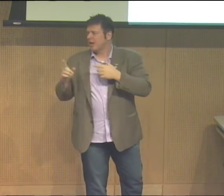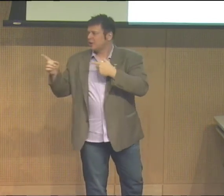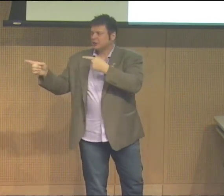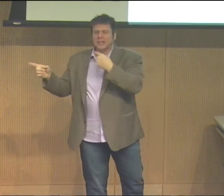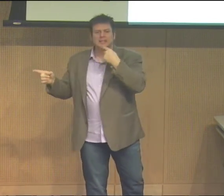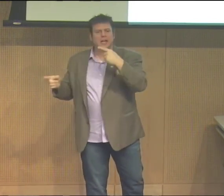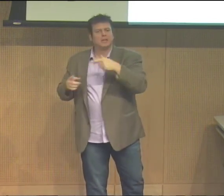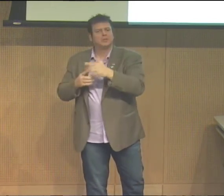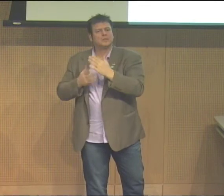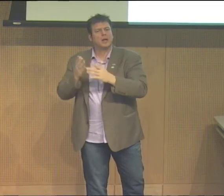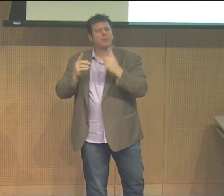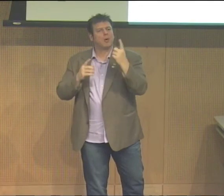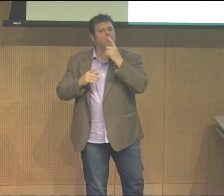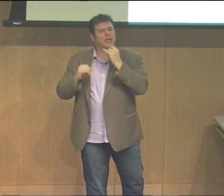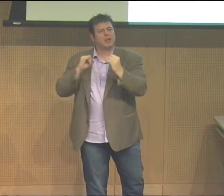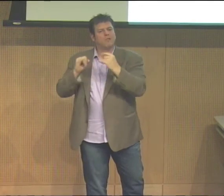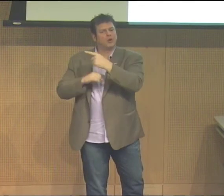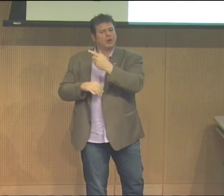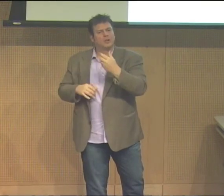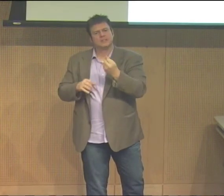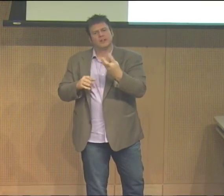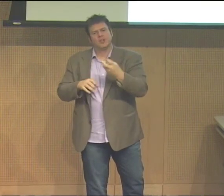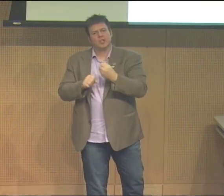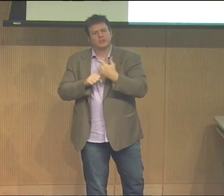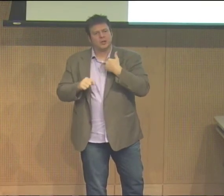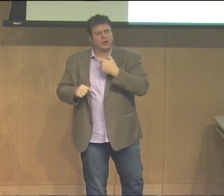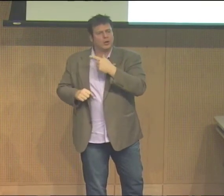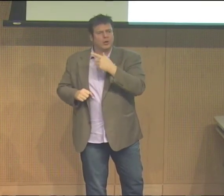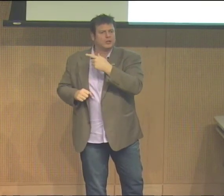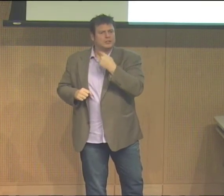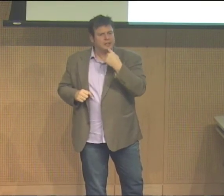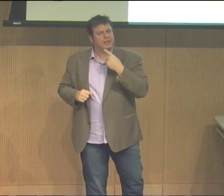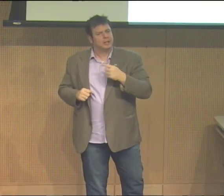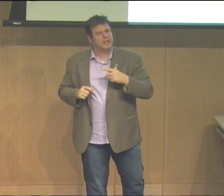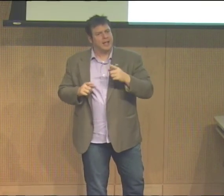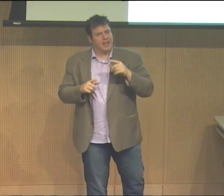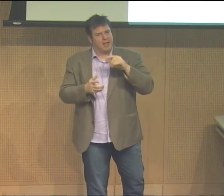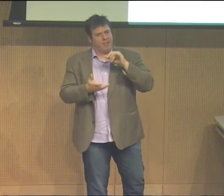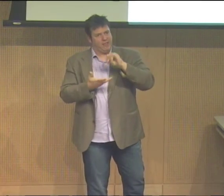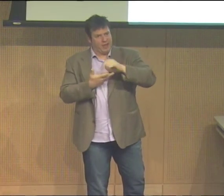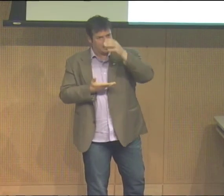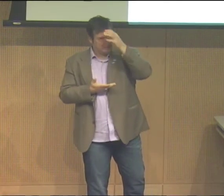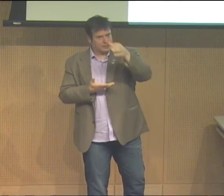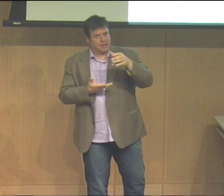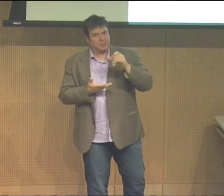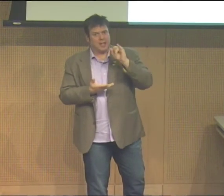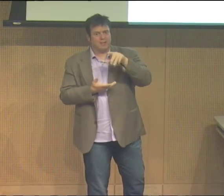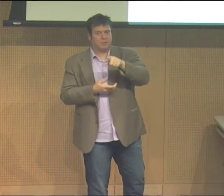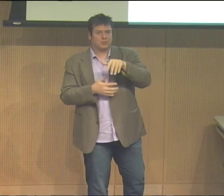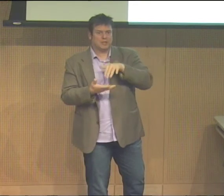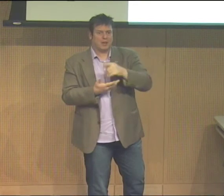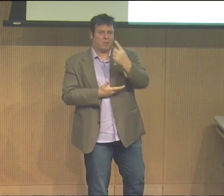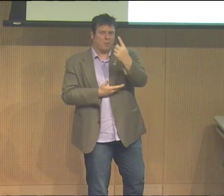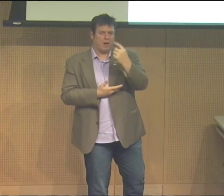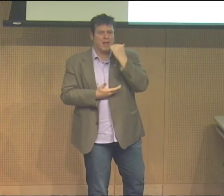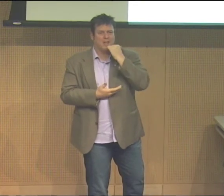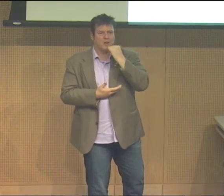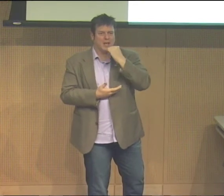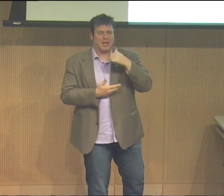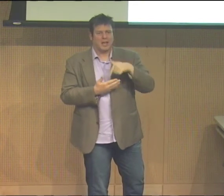it together creates the holistic idea of the deaf community. When I interviewed Ann several years ago, she said that the concept of this came about that